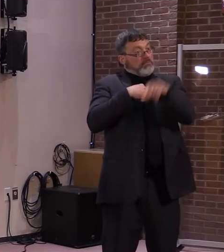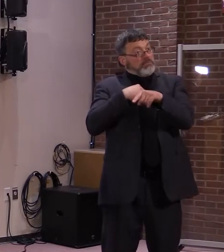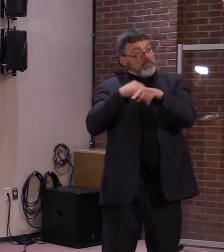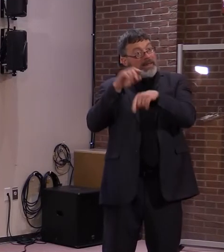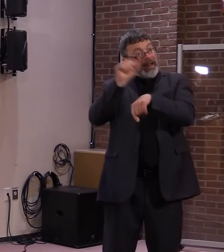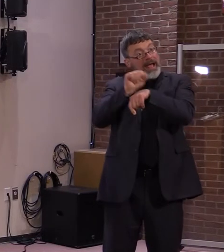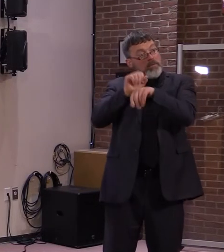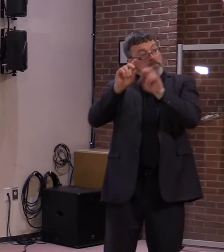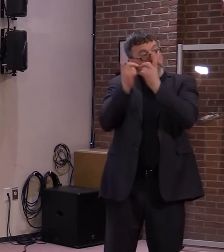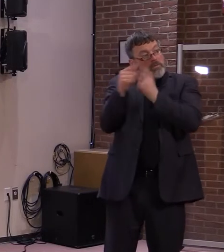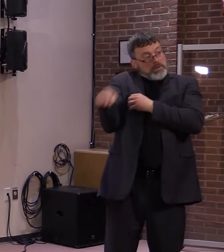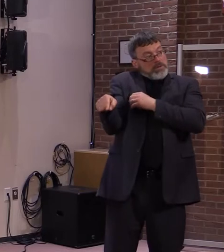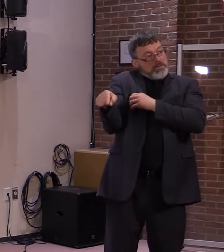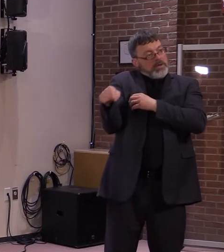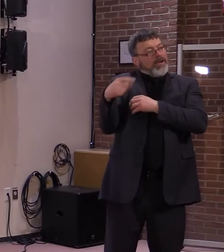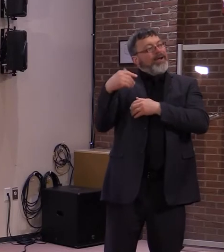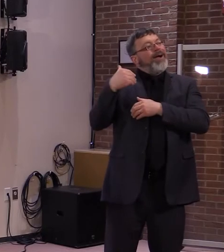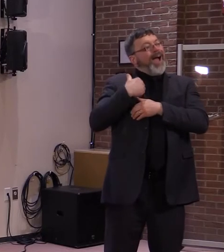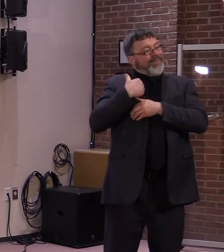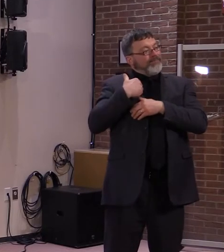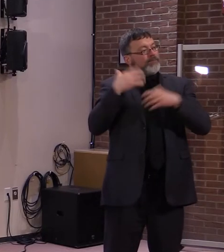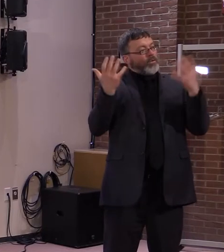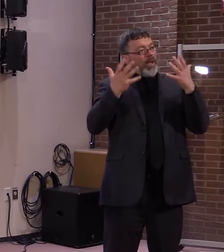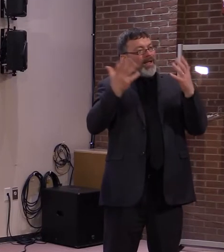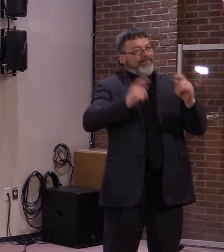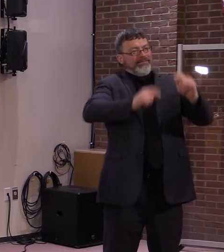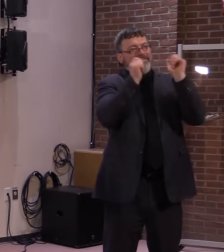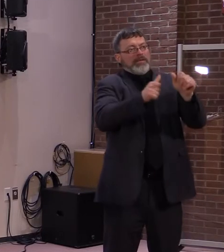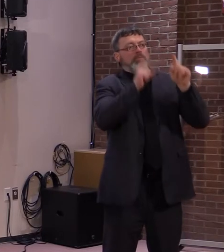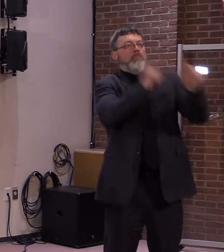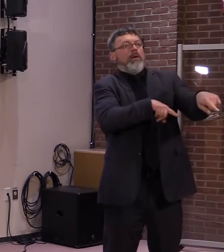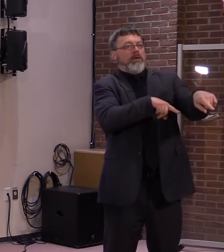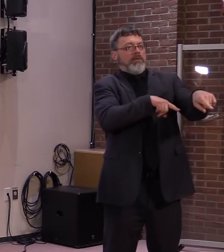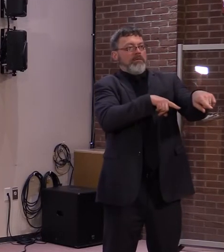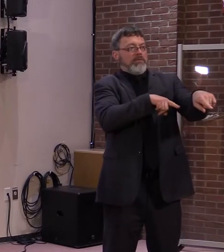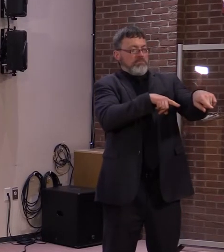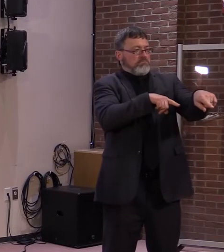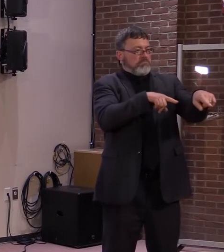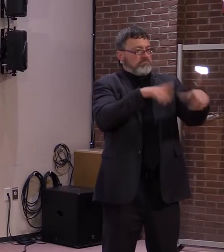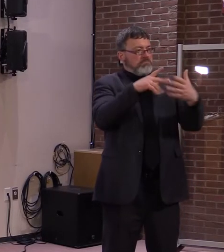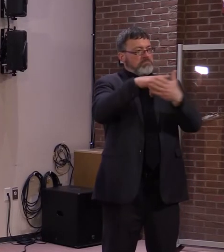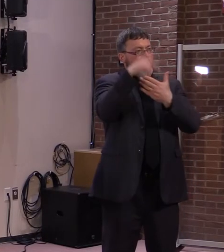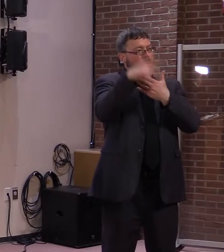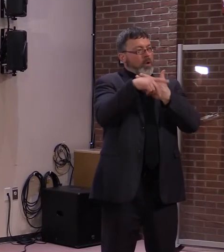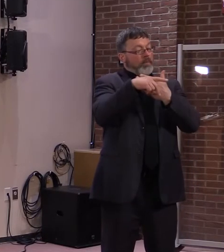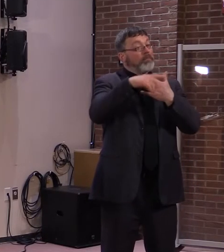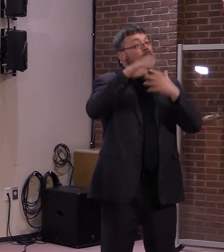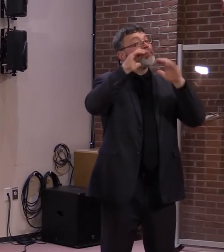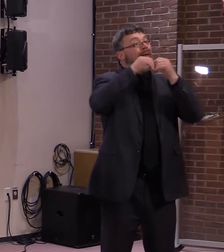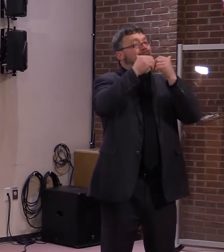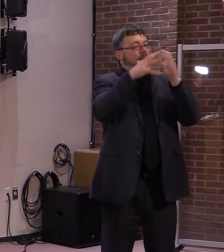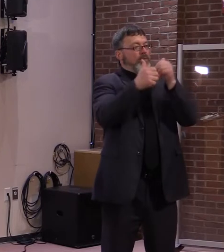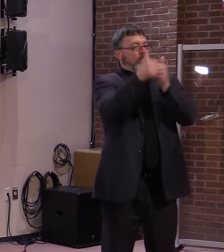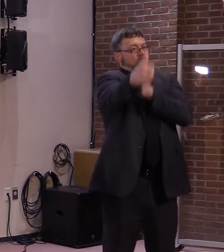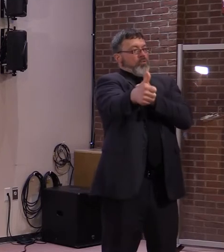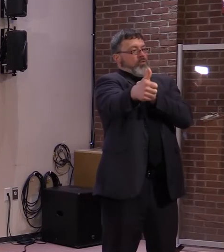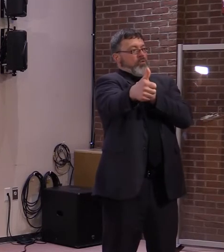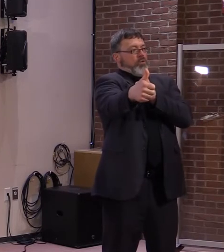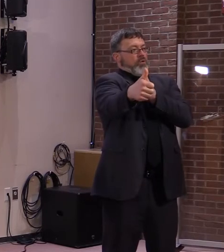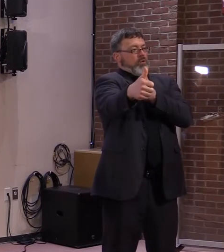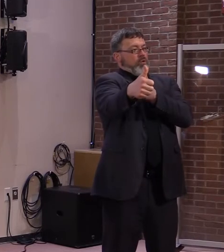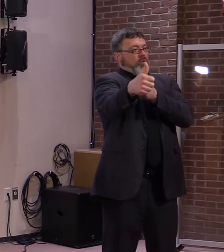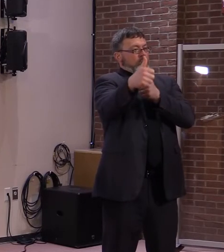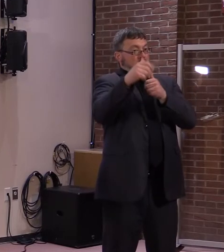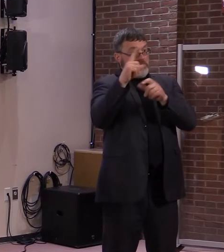rapid response and will host, and at this point it's probably virtual, but job fairs to the extent they can. And I also know we've already